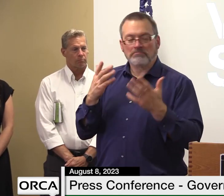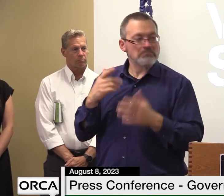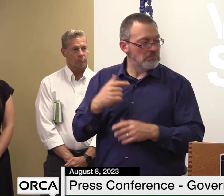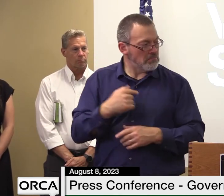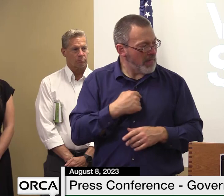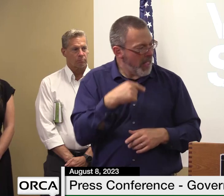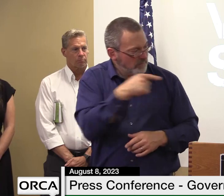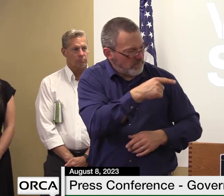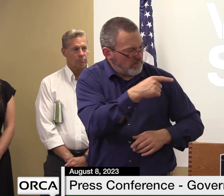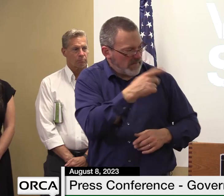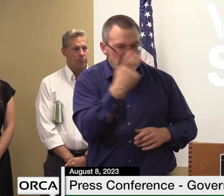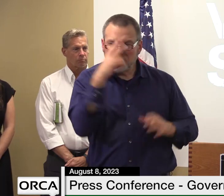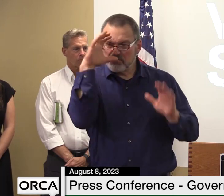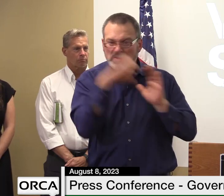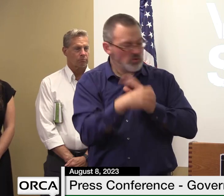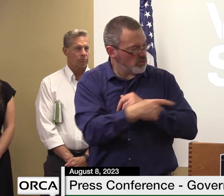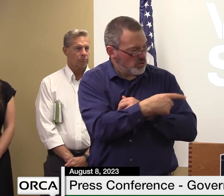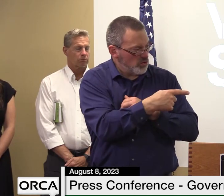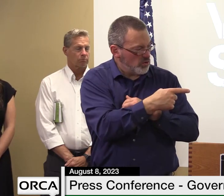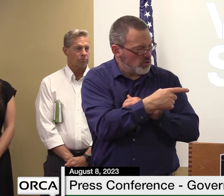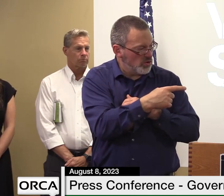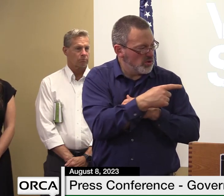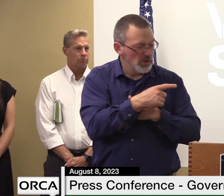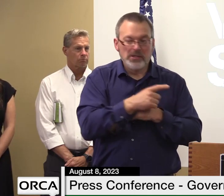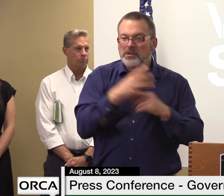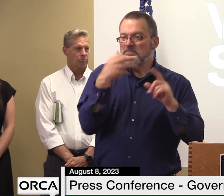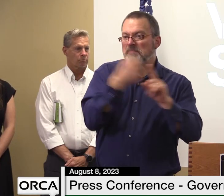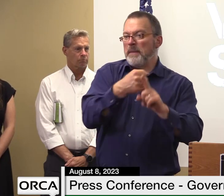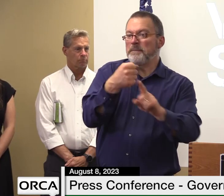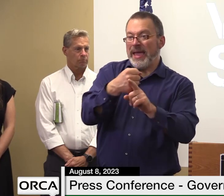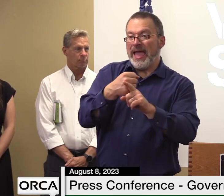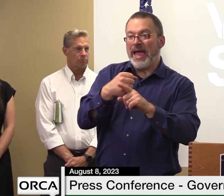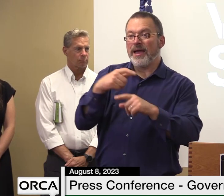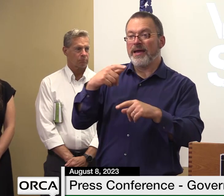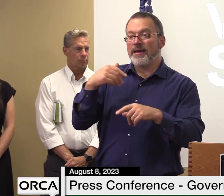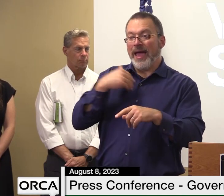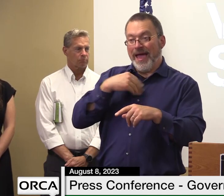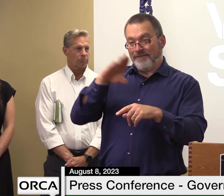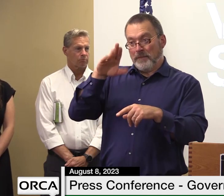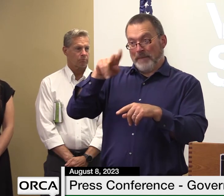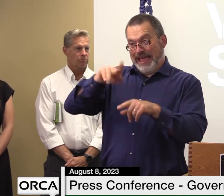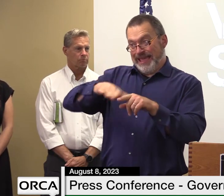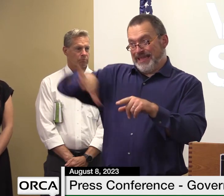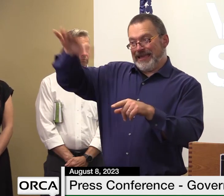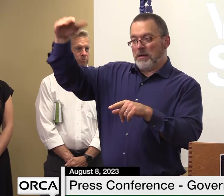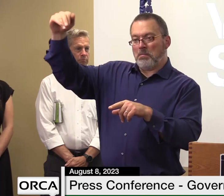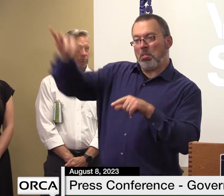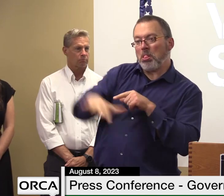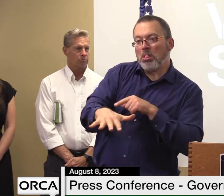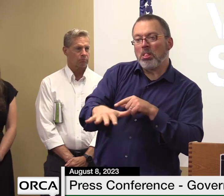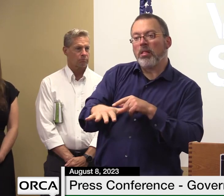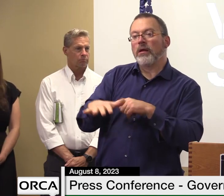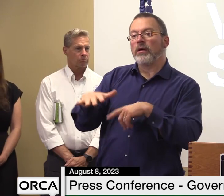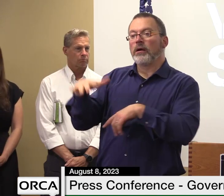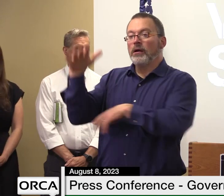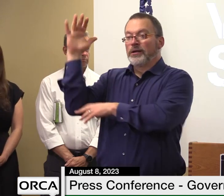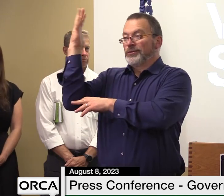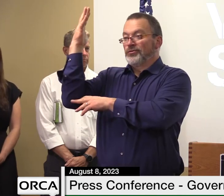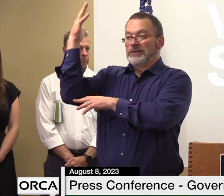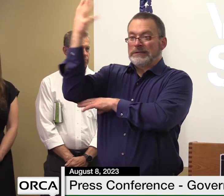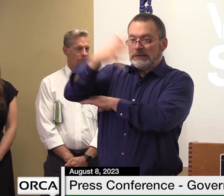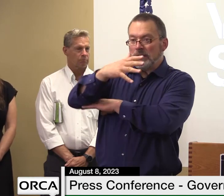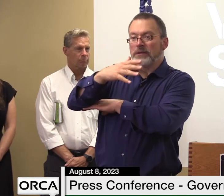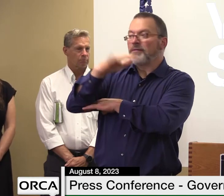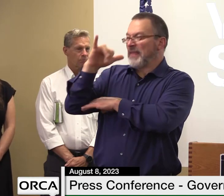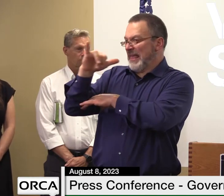rip wrap some of those sections harden the banks so that we can rebuild all the way up through to the to the top of the rails